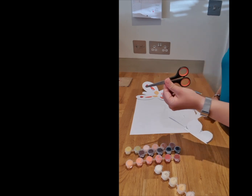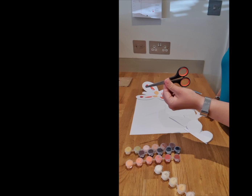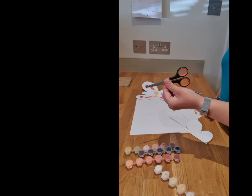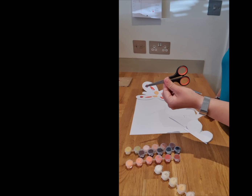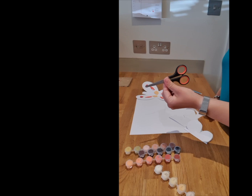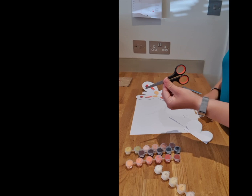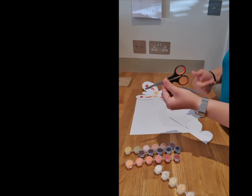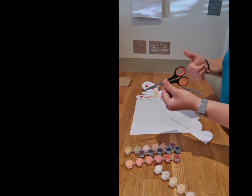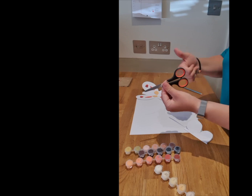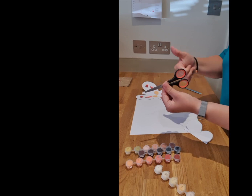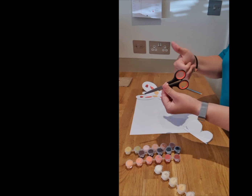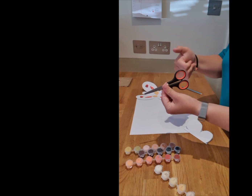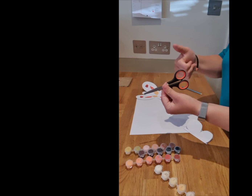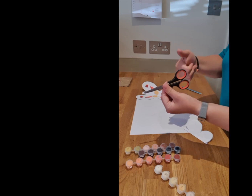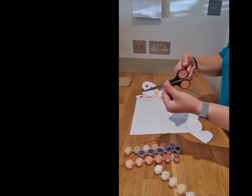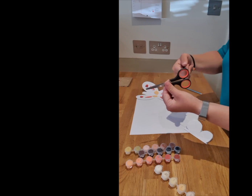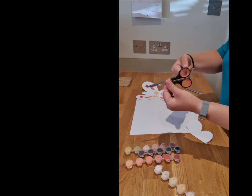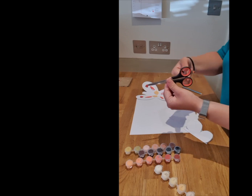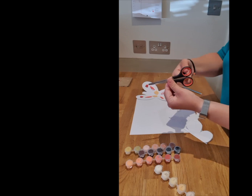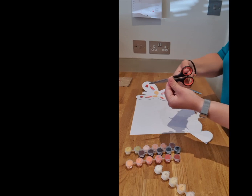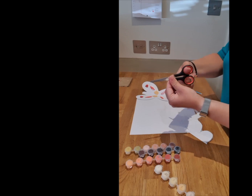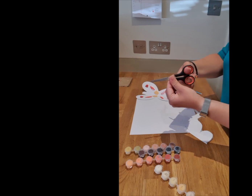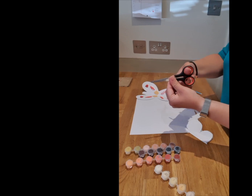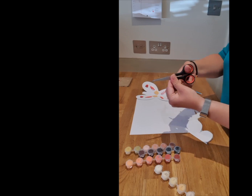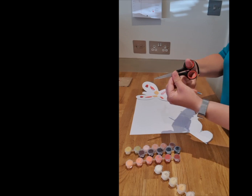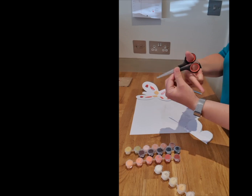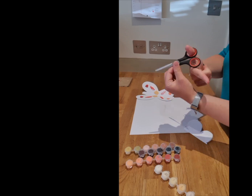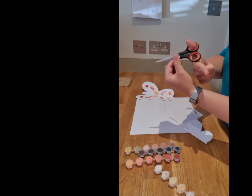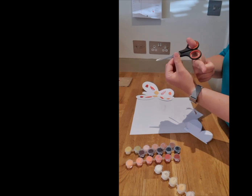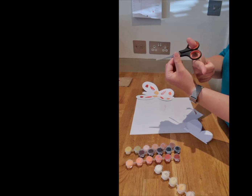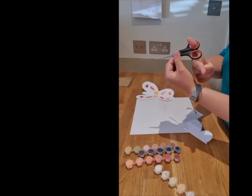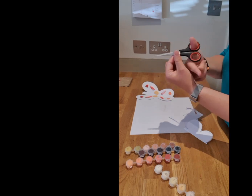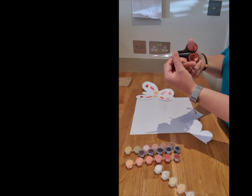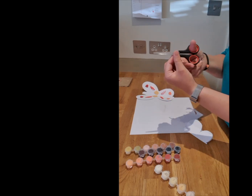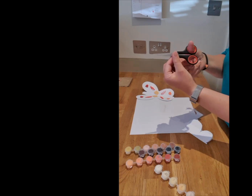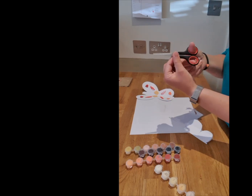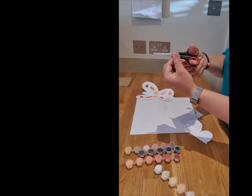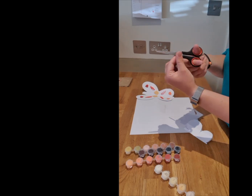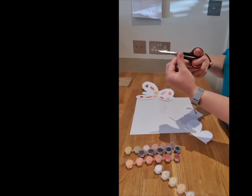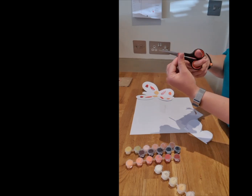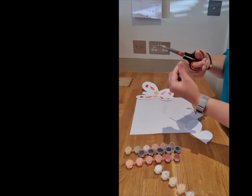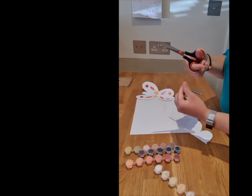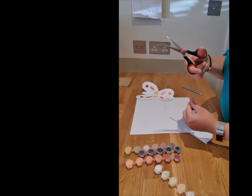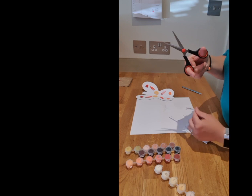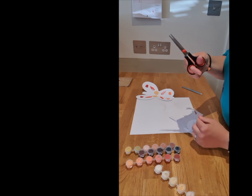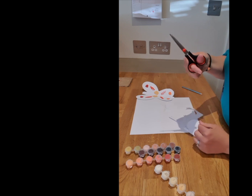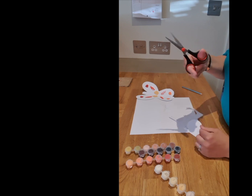Just a reminder on how we hold our scissors. The thumb goes in the top hole and the first finger goes in the bottom hole.